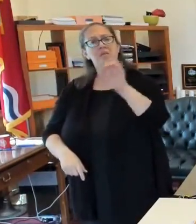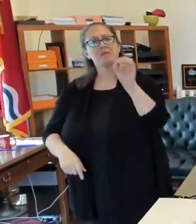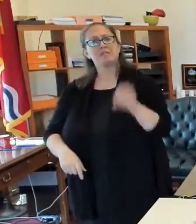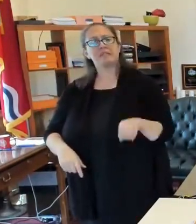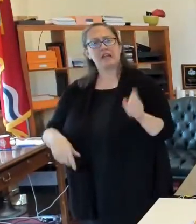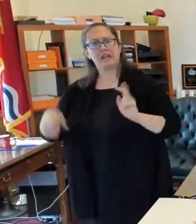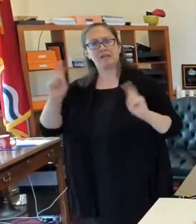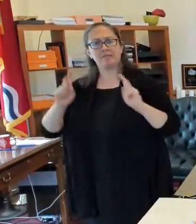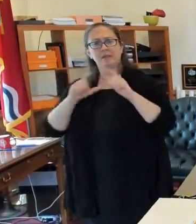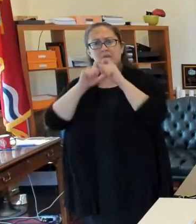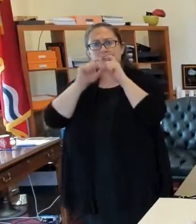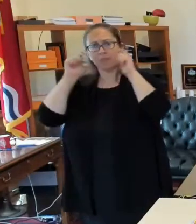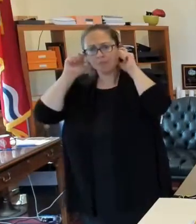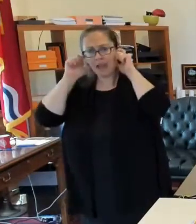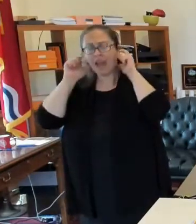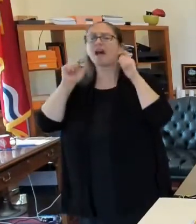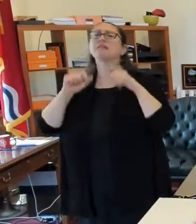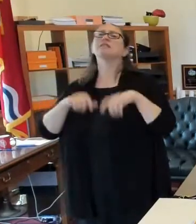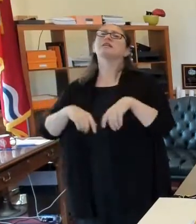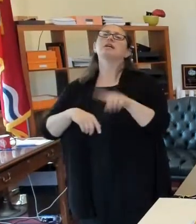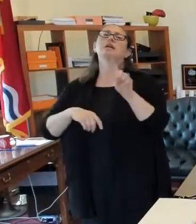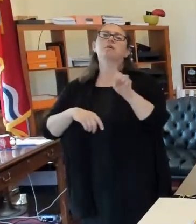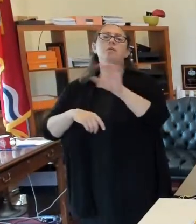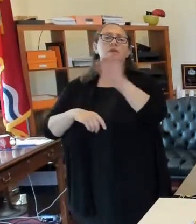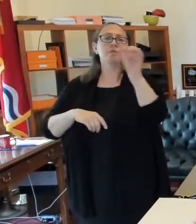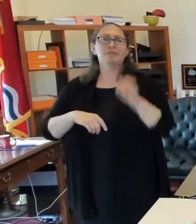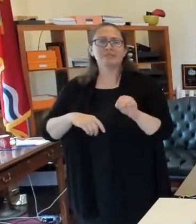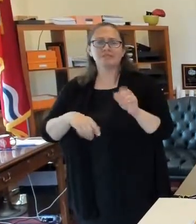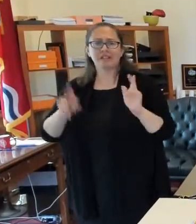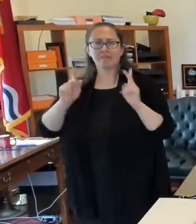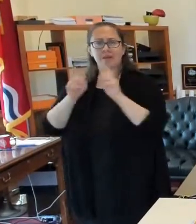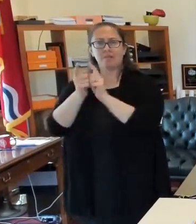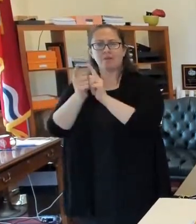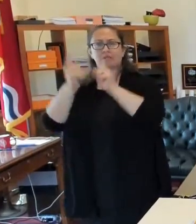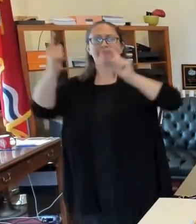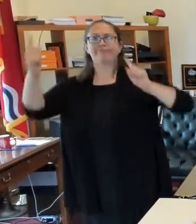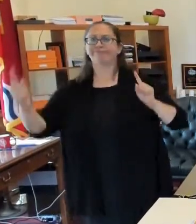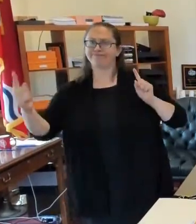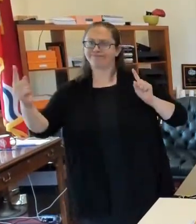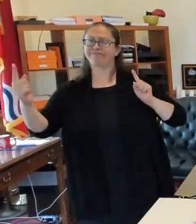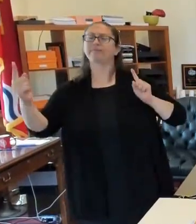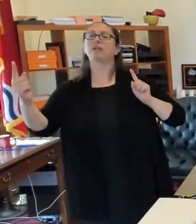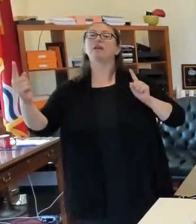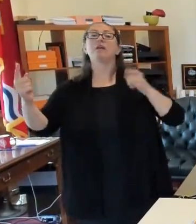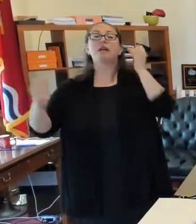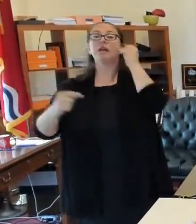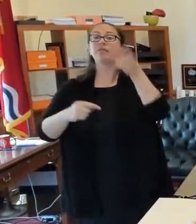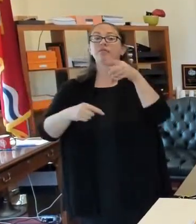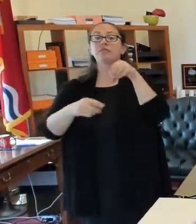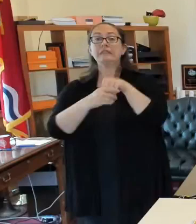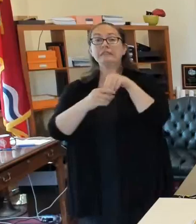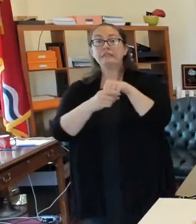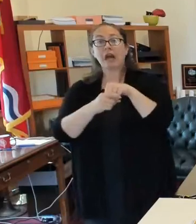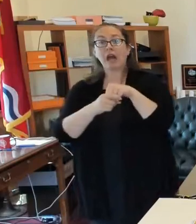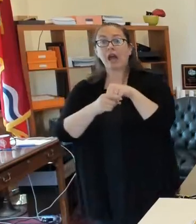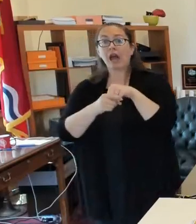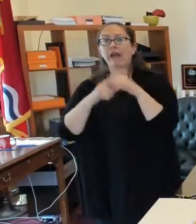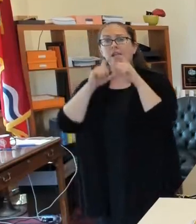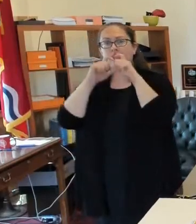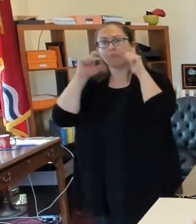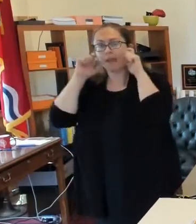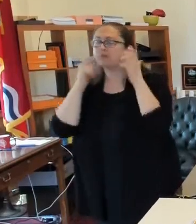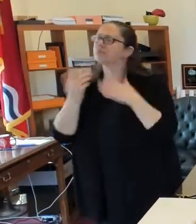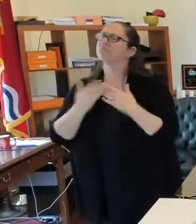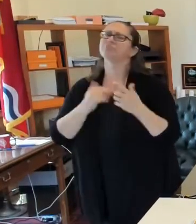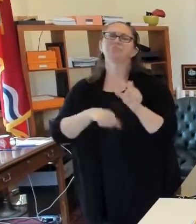social distancing. If you're indoors, you need to be wearing a mask, whether you're working somewhere or